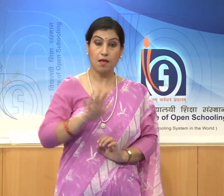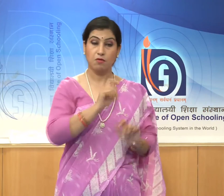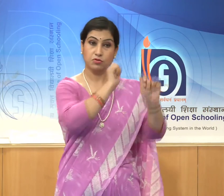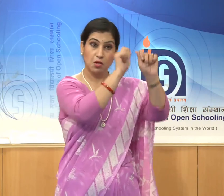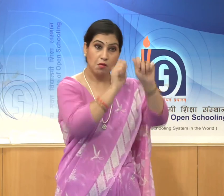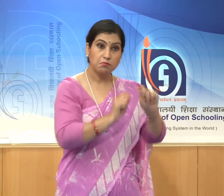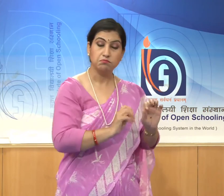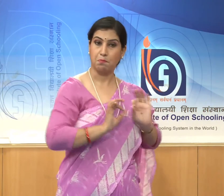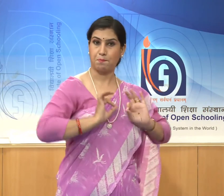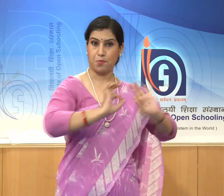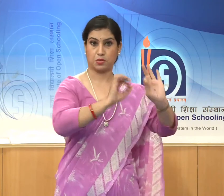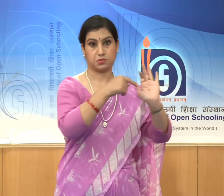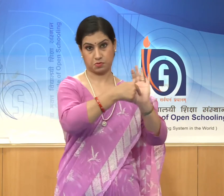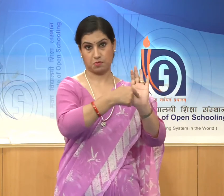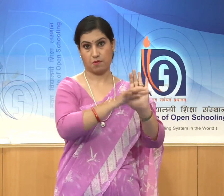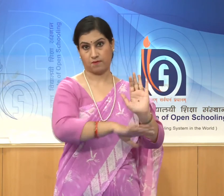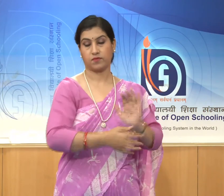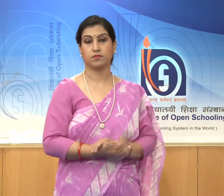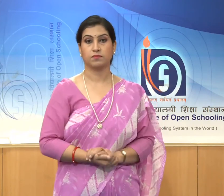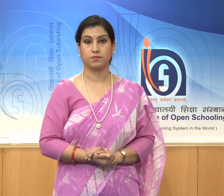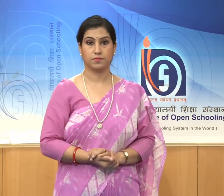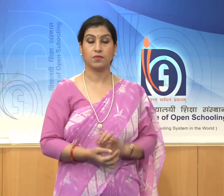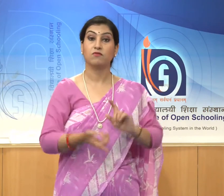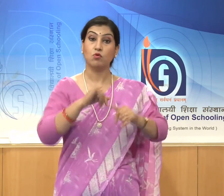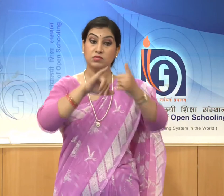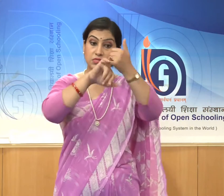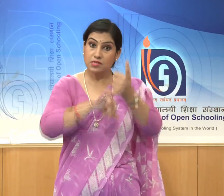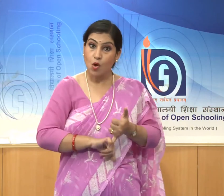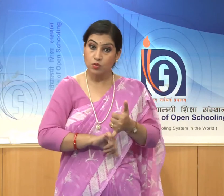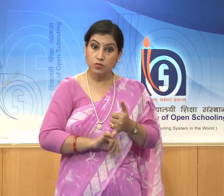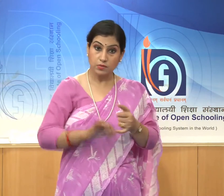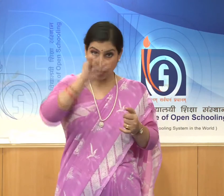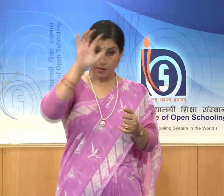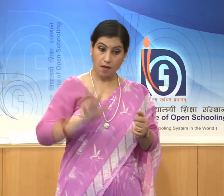from the southern part of the country.